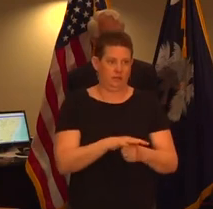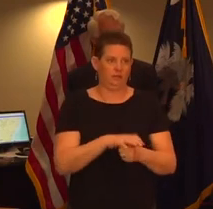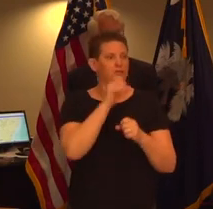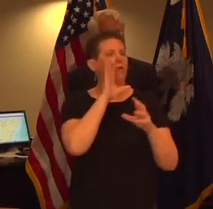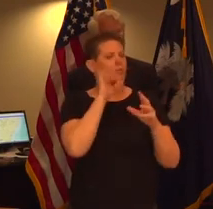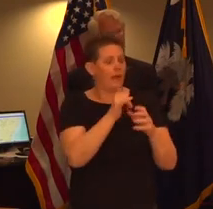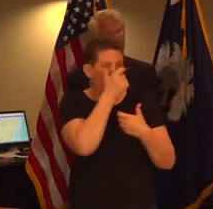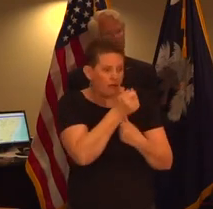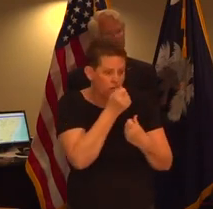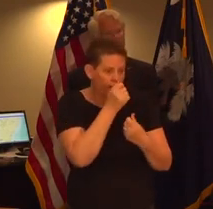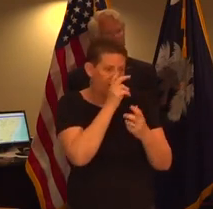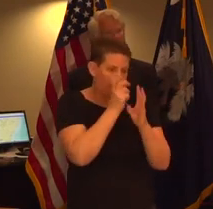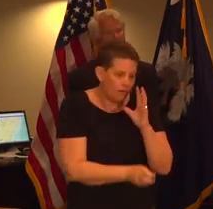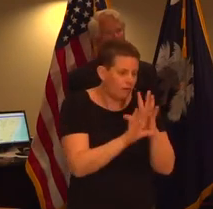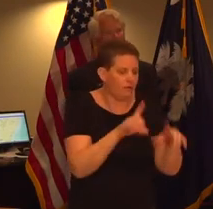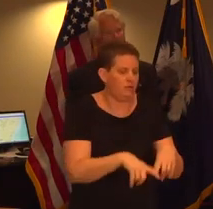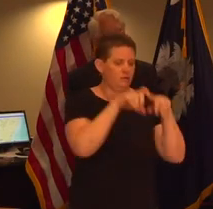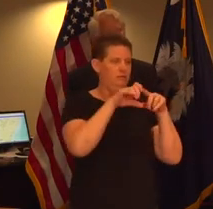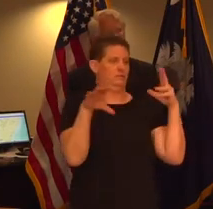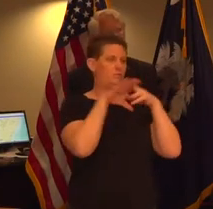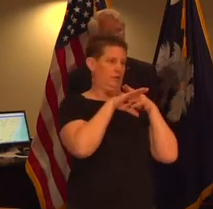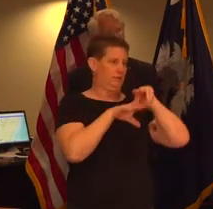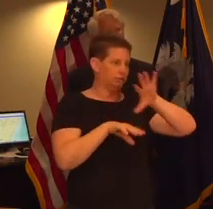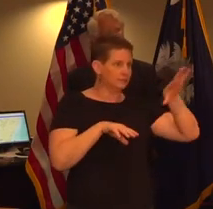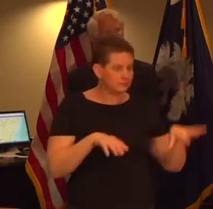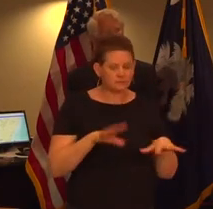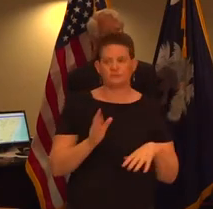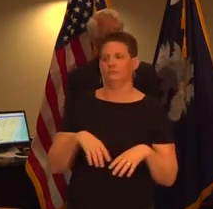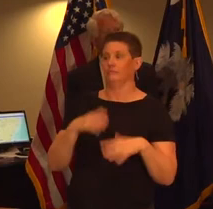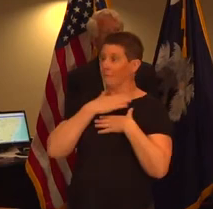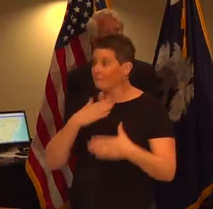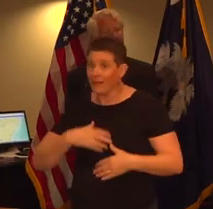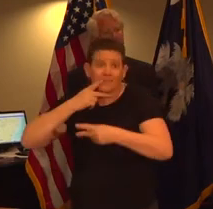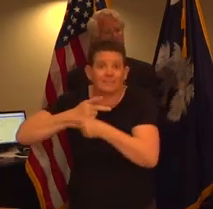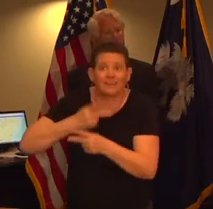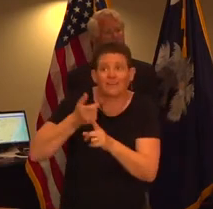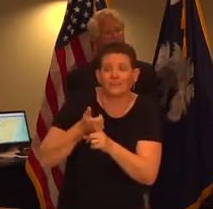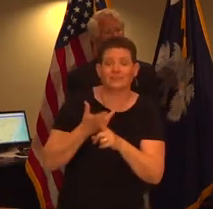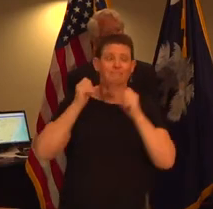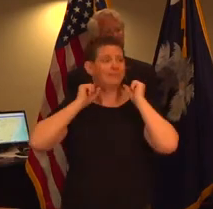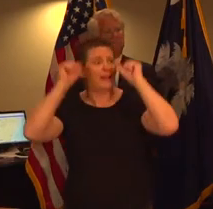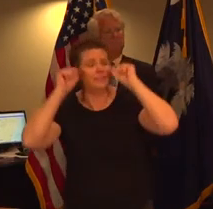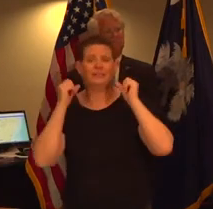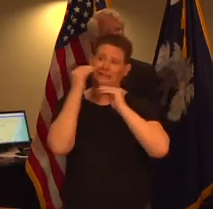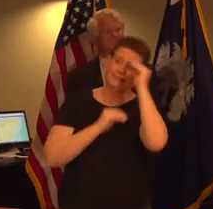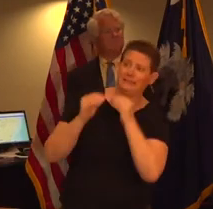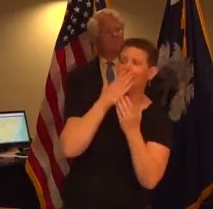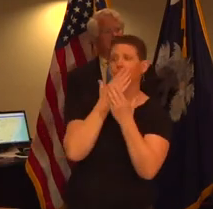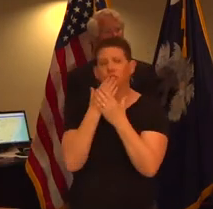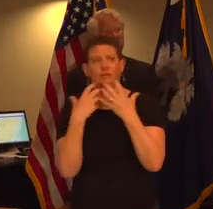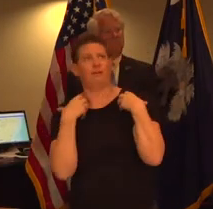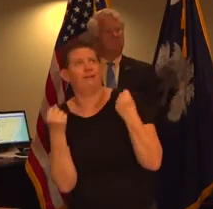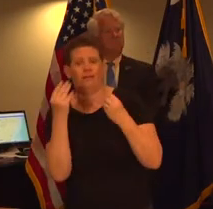breaks from that kind of information take care of your body eat healthy balanced meals exercise regularly get